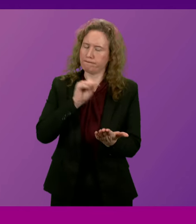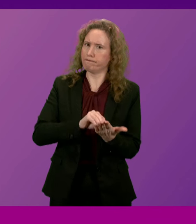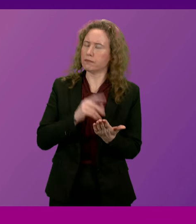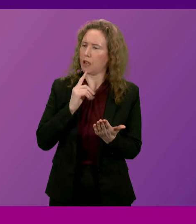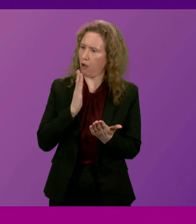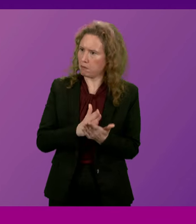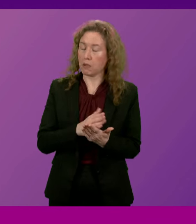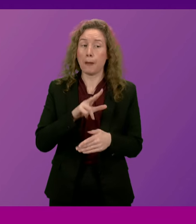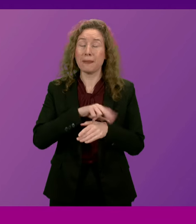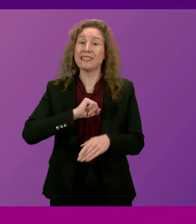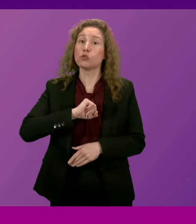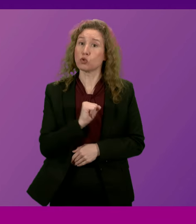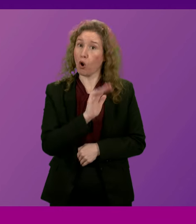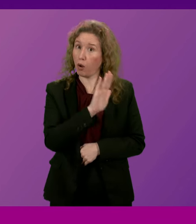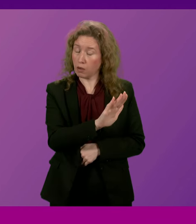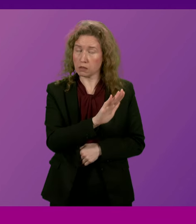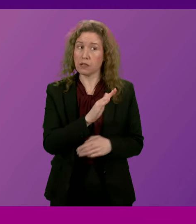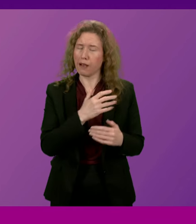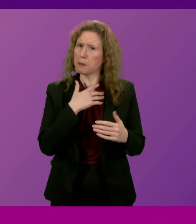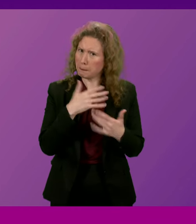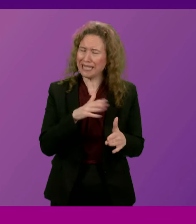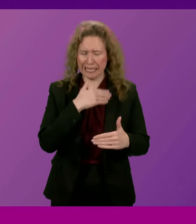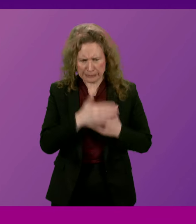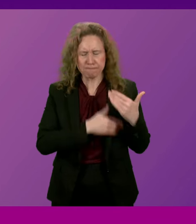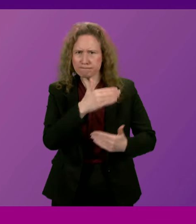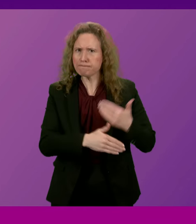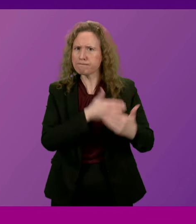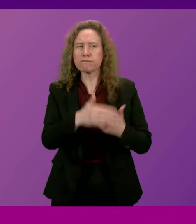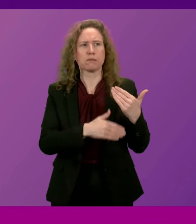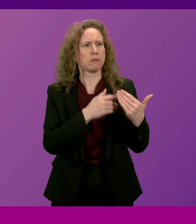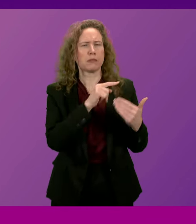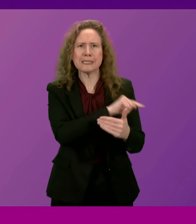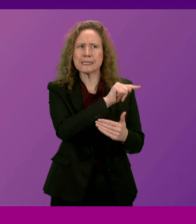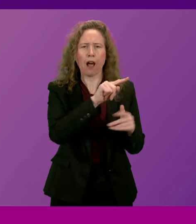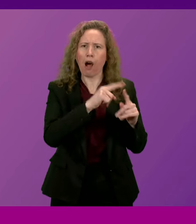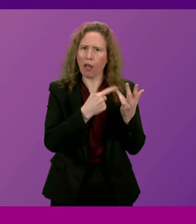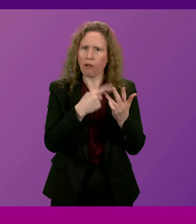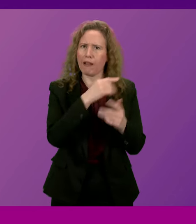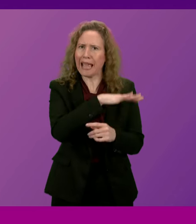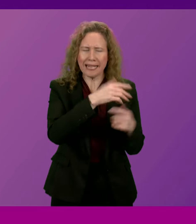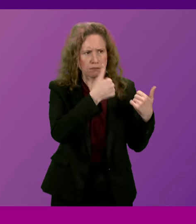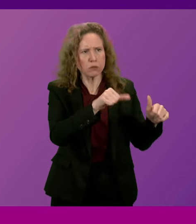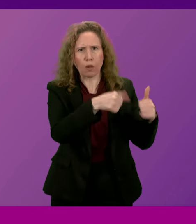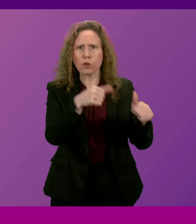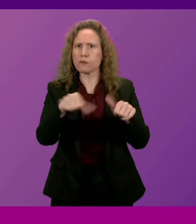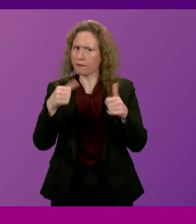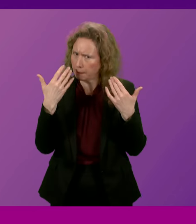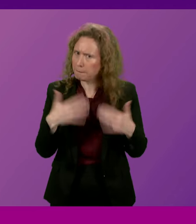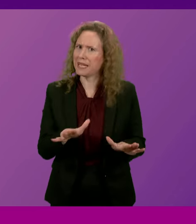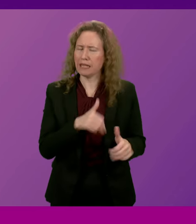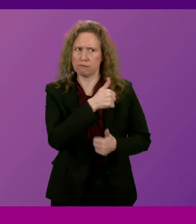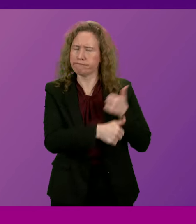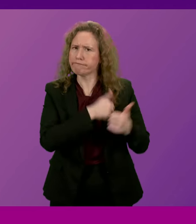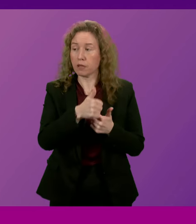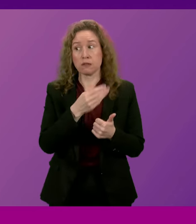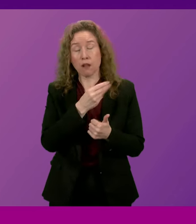Scotland have had formidable success in resolving cases of murder, some of